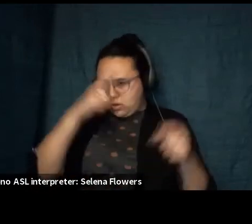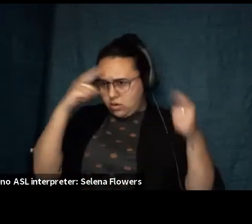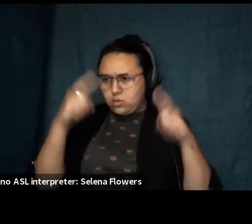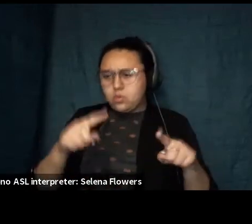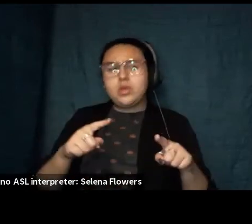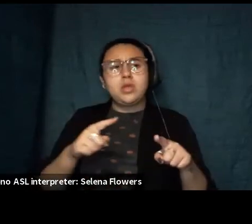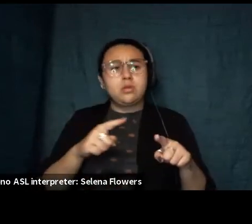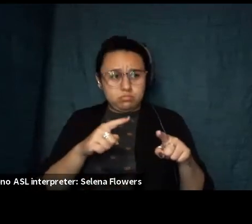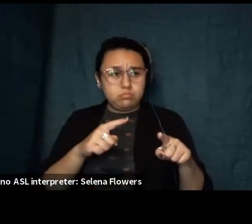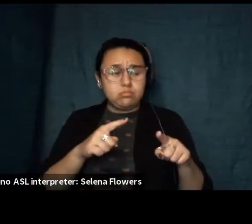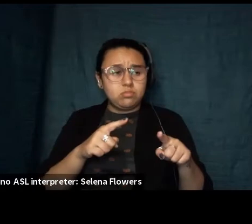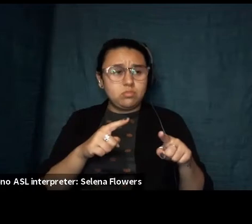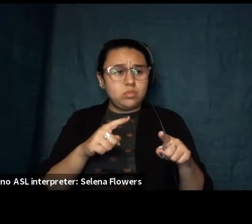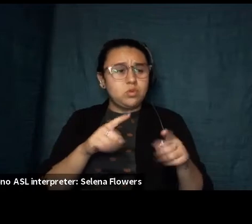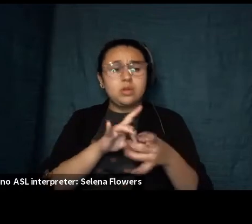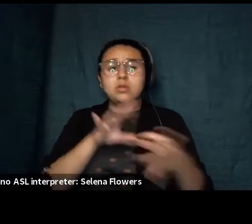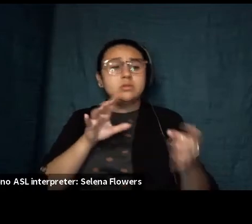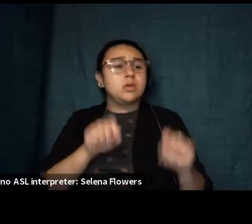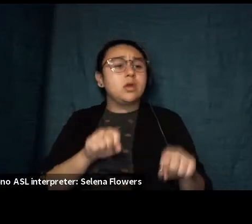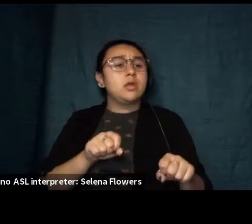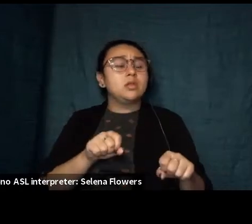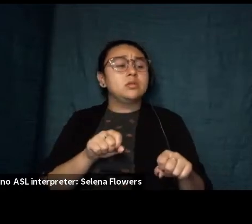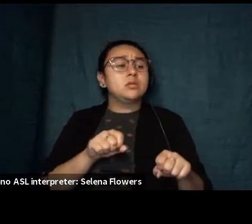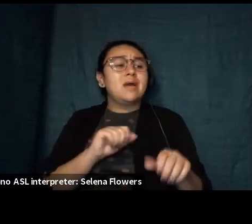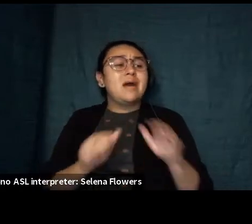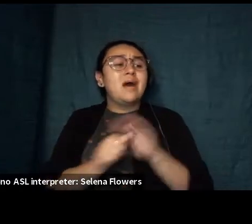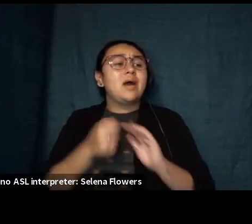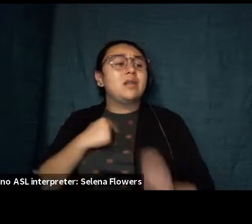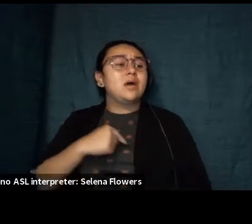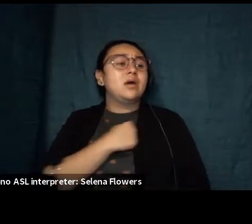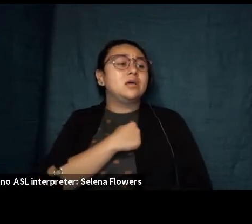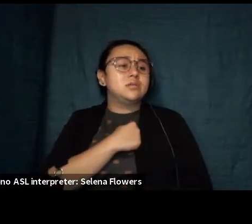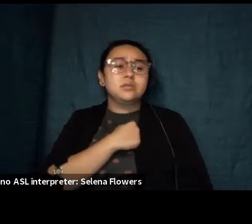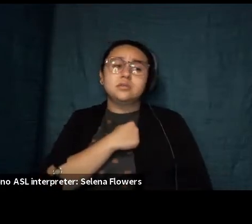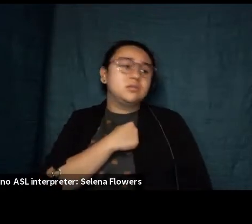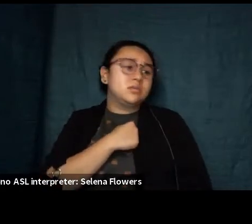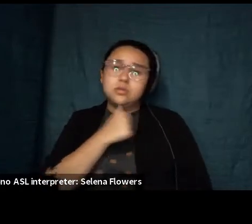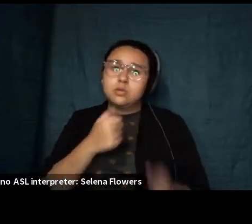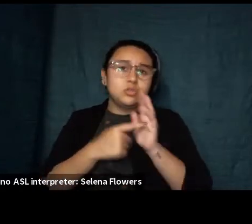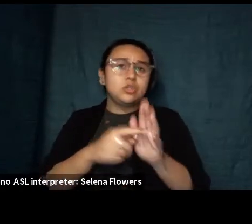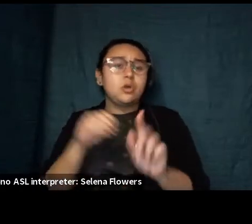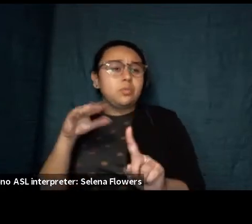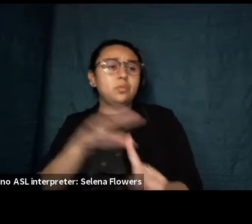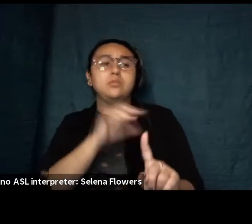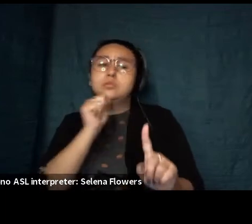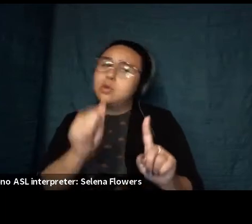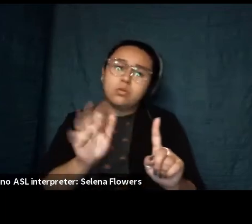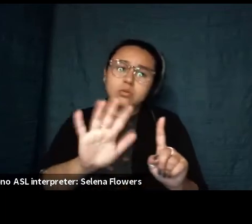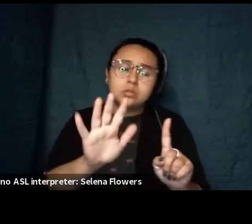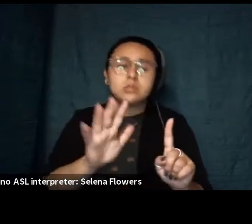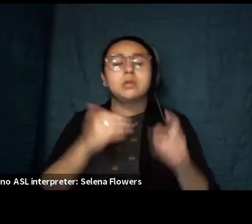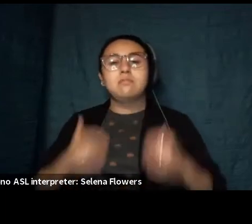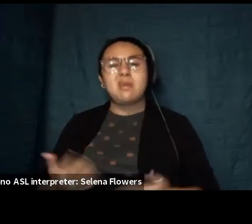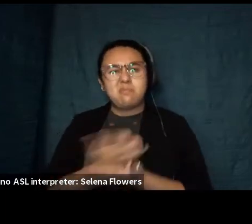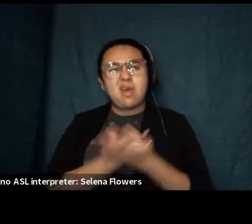i wanted begged me to keep them a secret not to hold them out there in the light years ago they